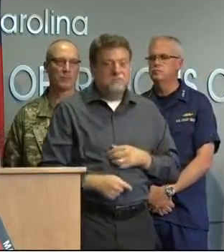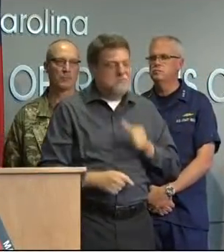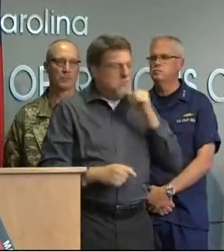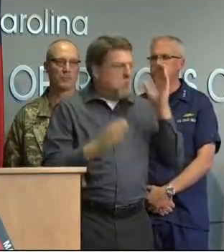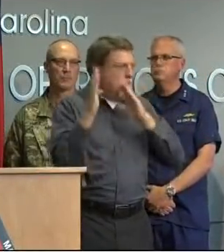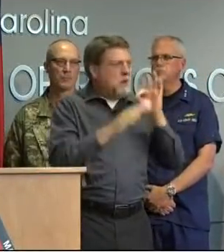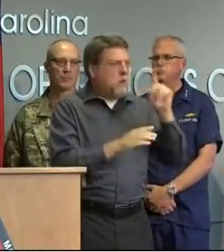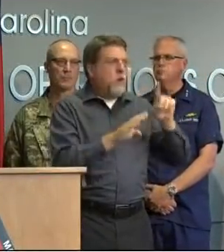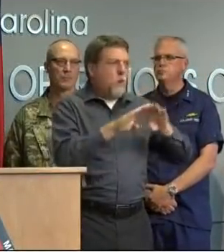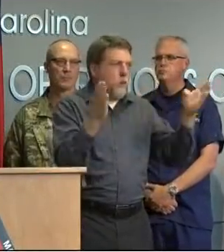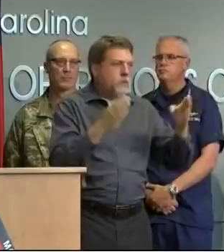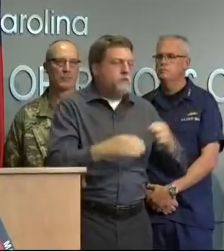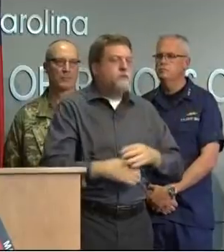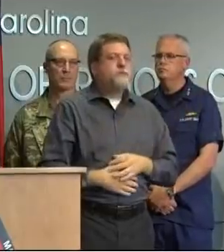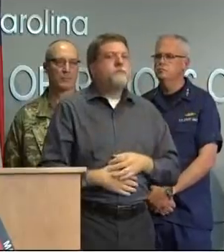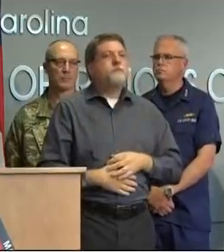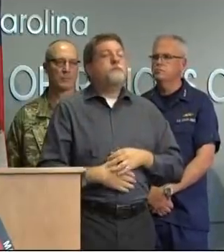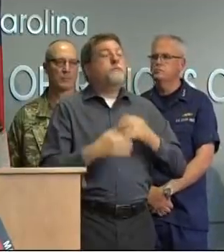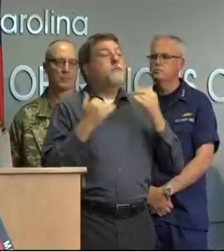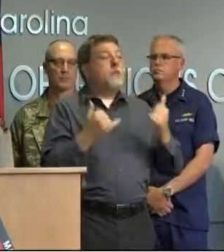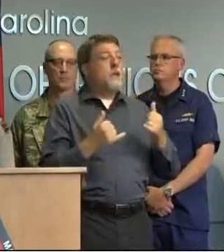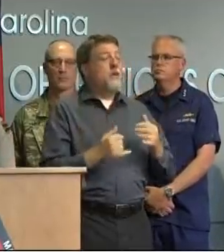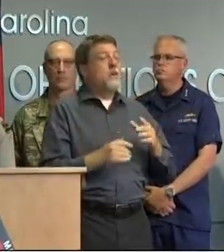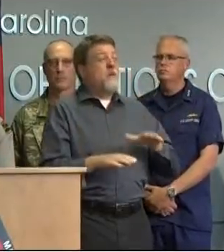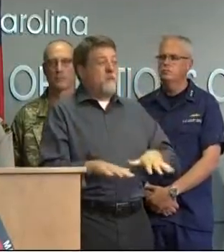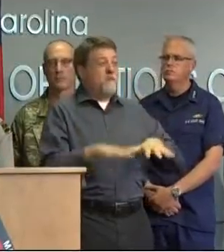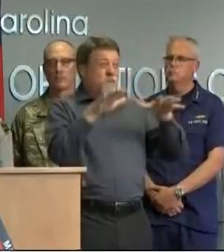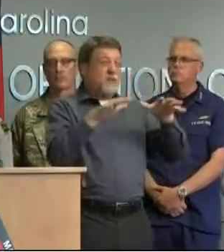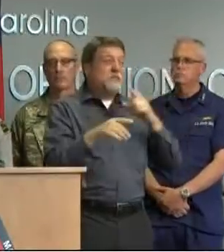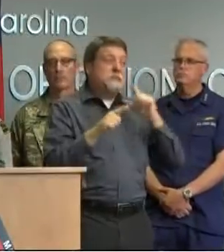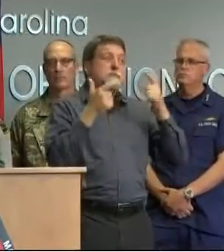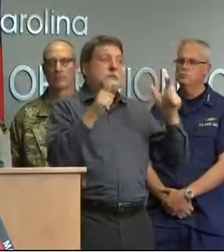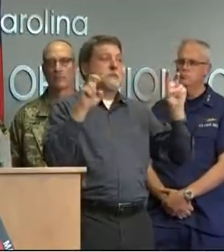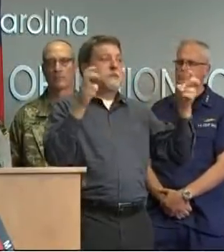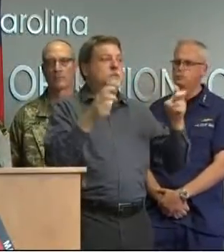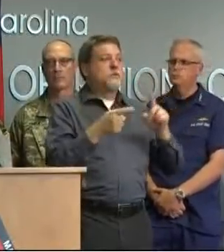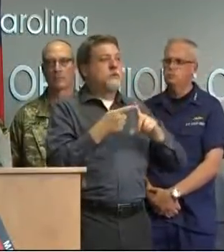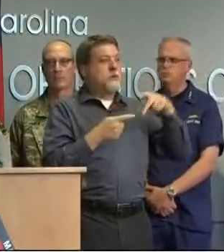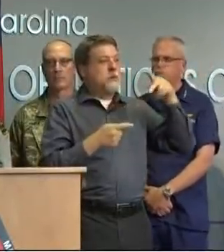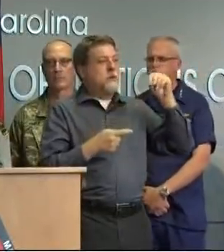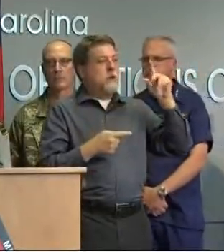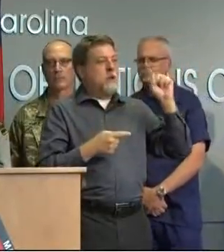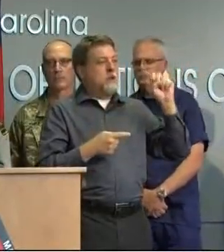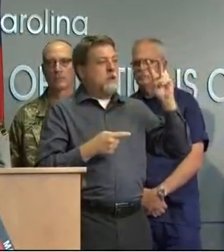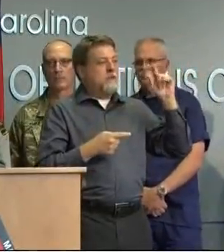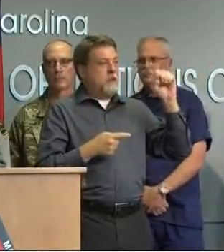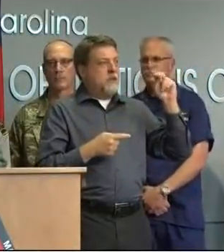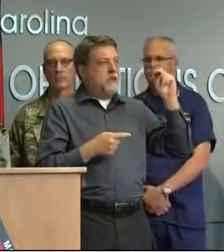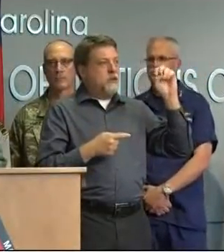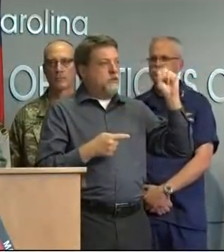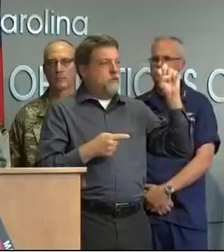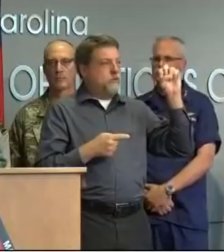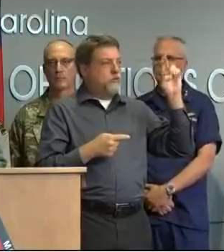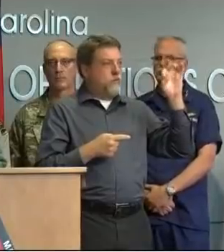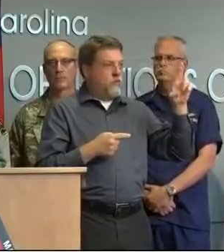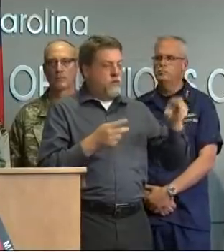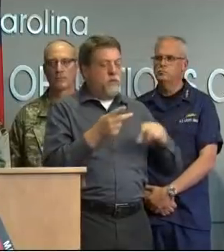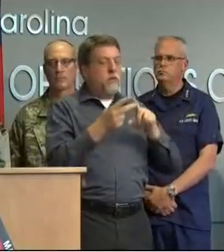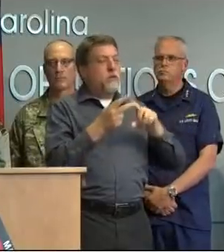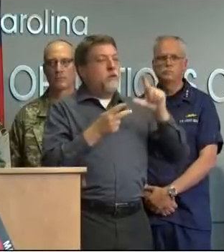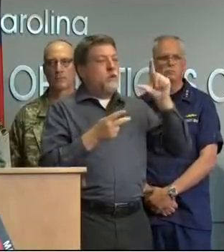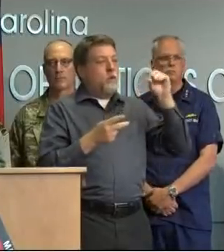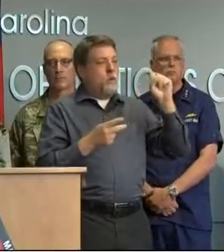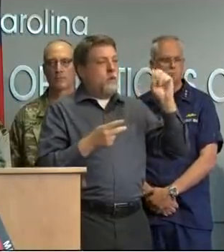locations current areas of concern for major flooding include polluxville noose river at goldsboro pungro